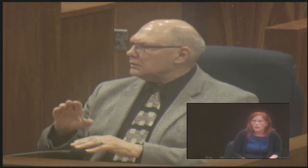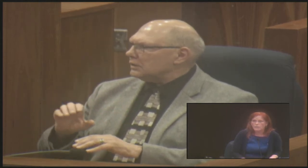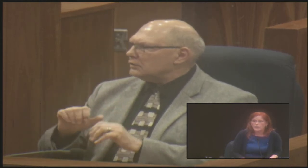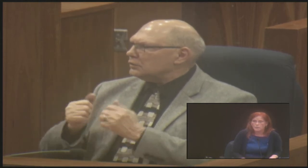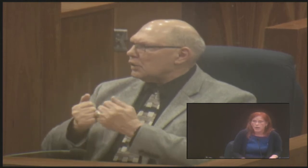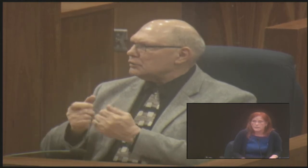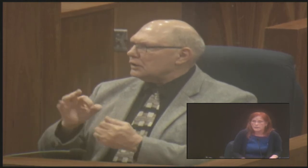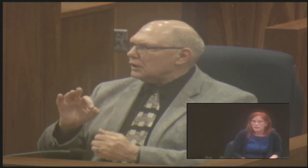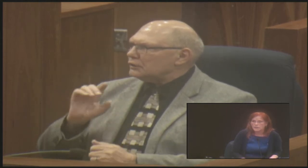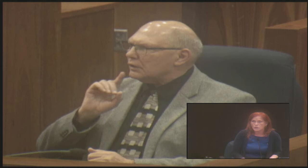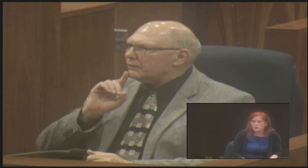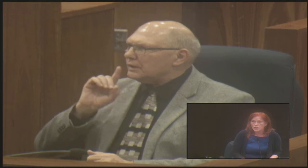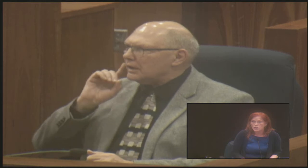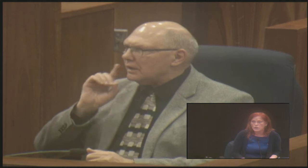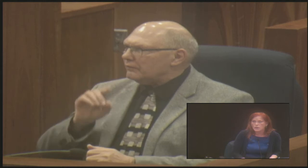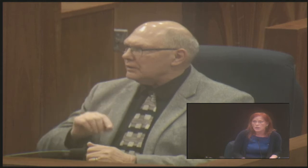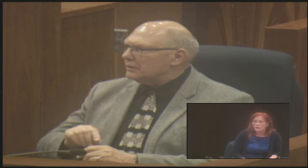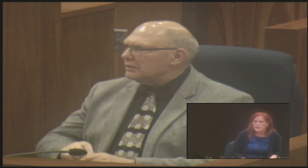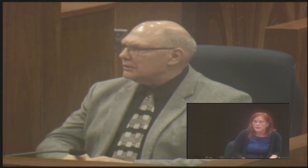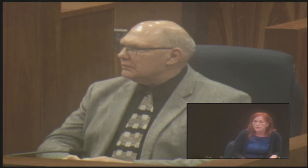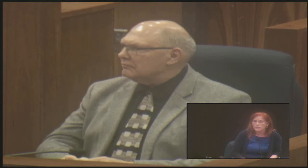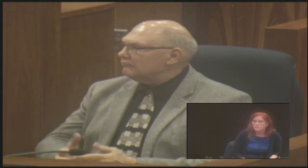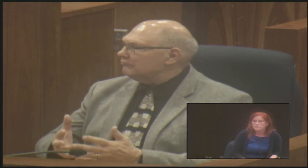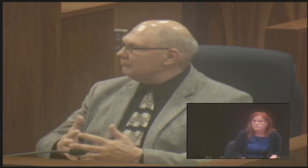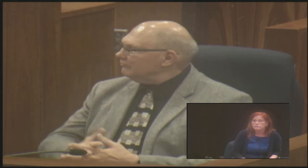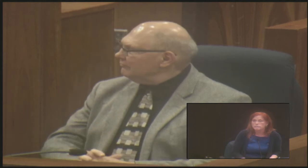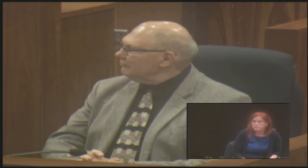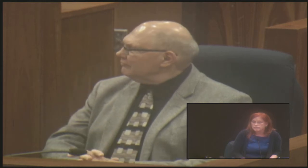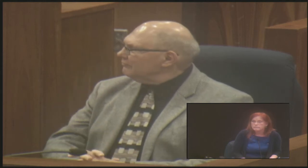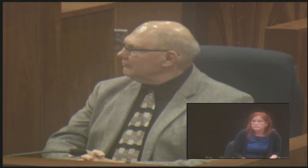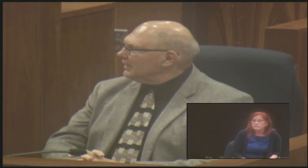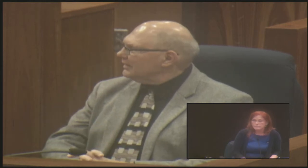on the board of the Nebraska Association of the Deaf.